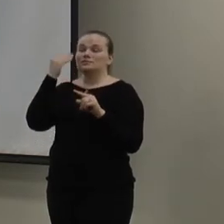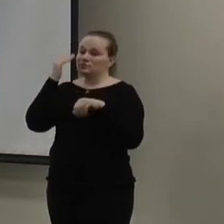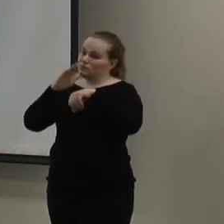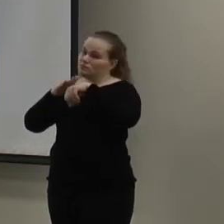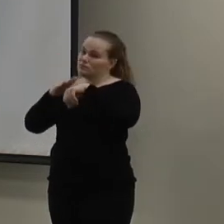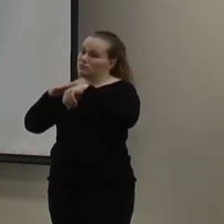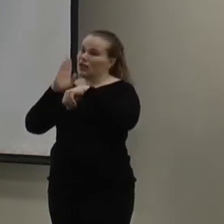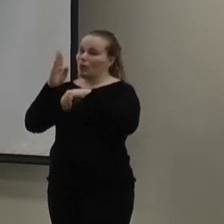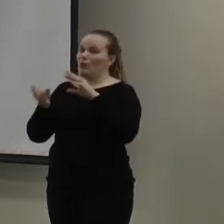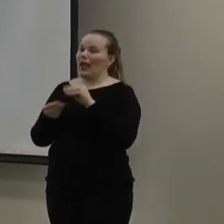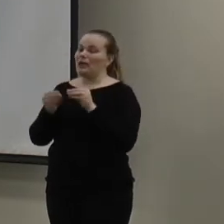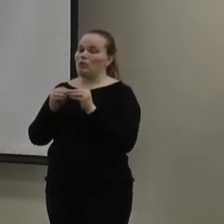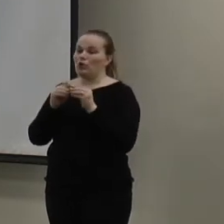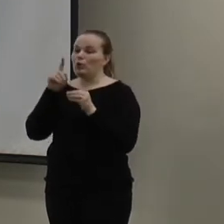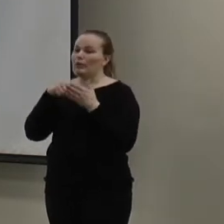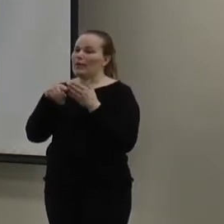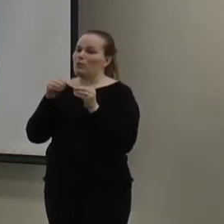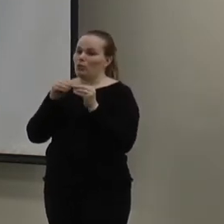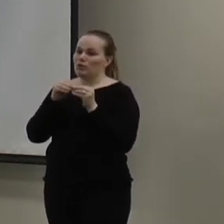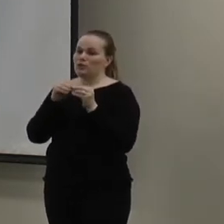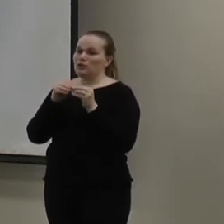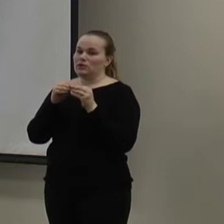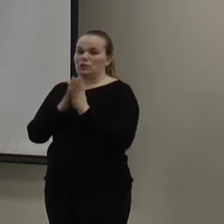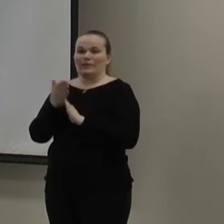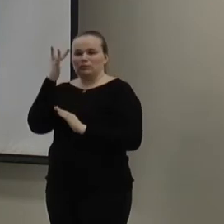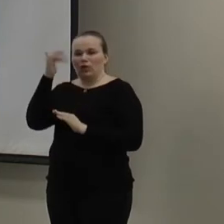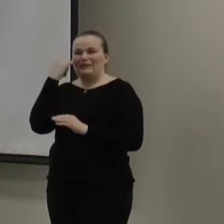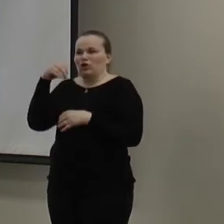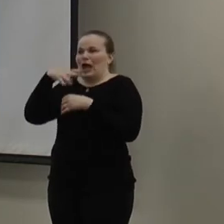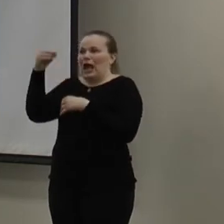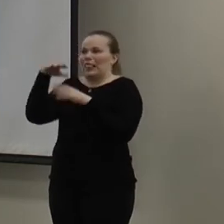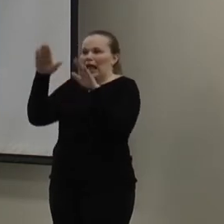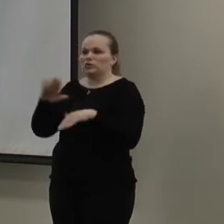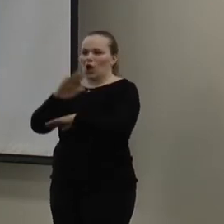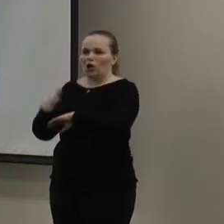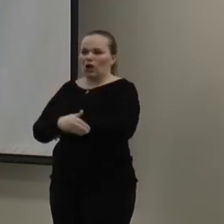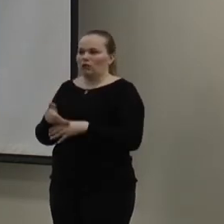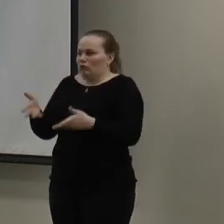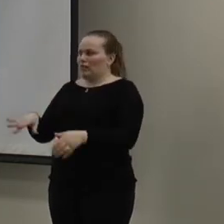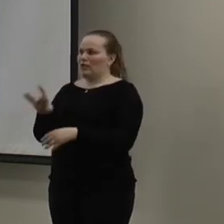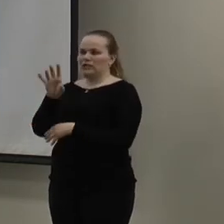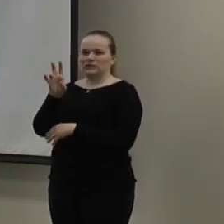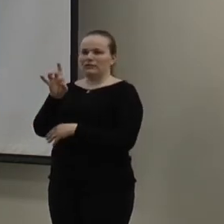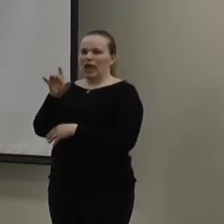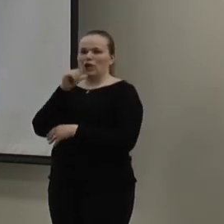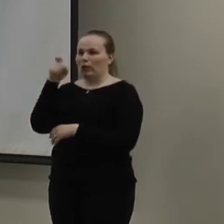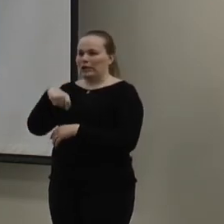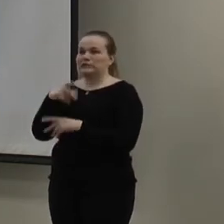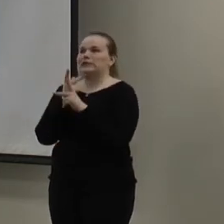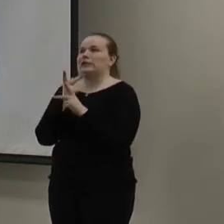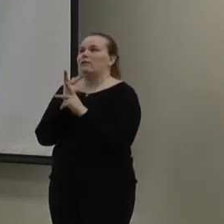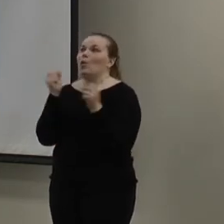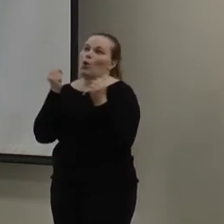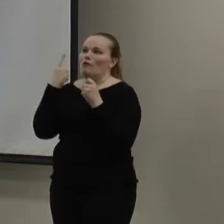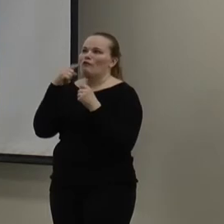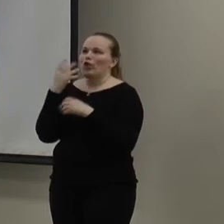add up. You paint a little bit more. So, also being smart about it. If you're out of the house during the day, set it at that 78. No need to keep it nice and cool